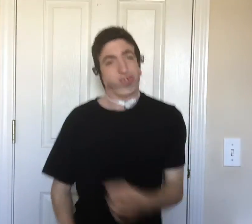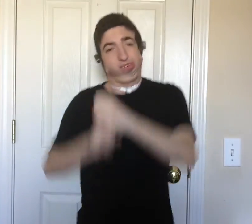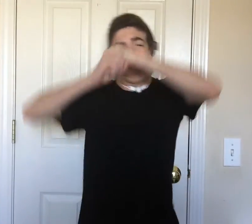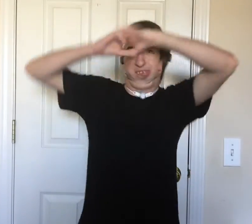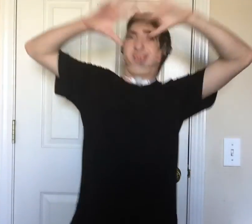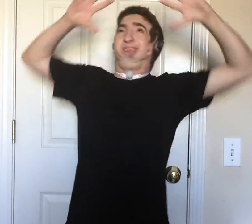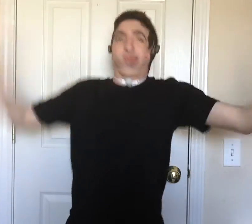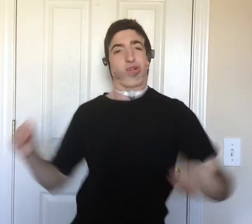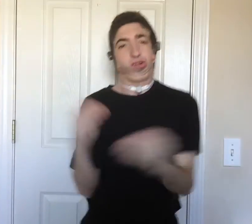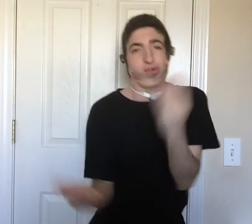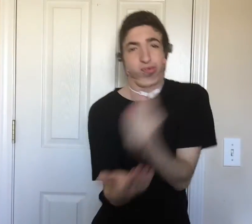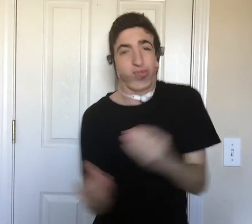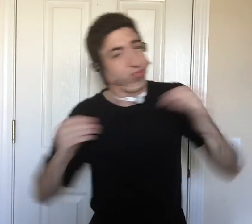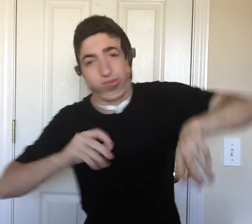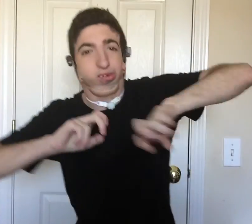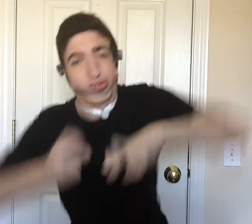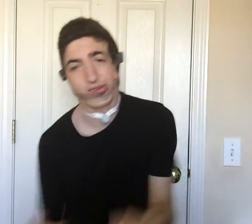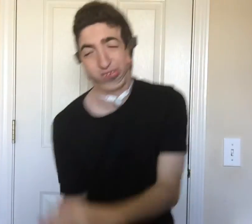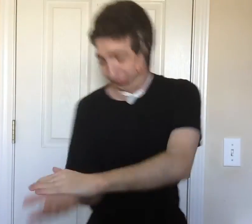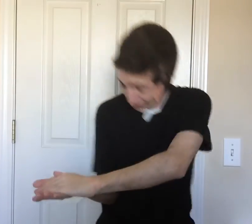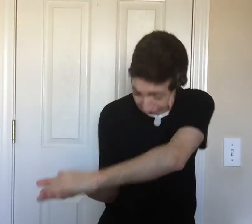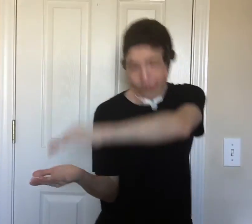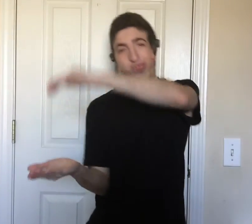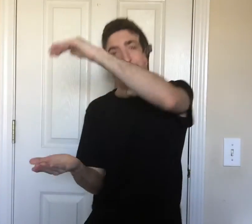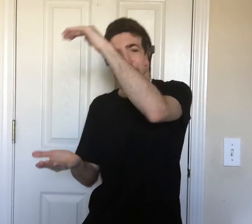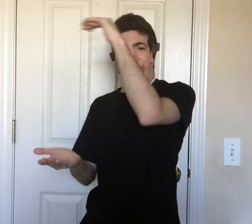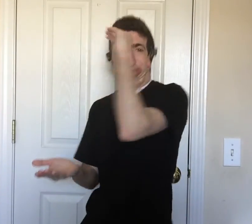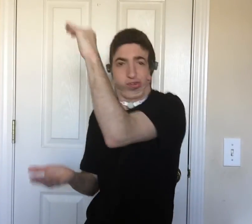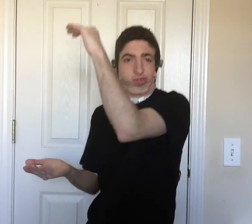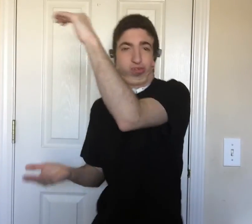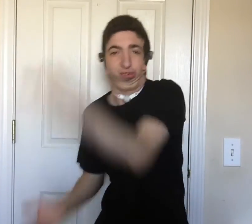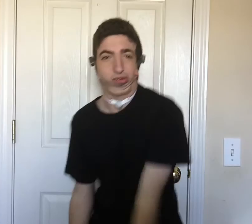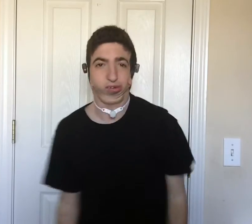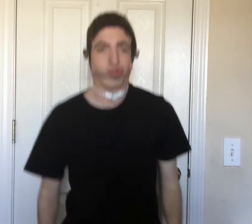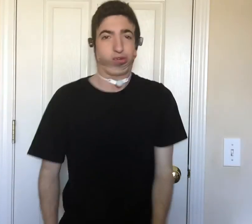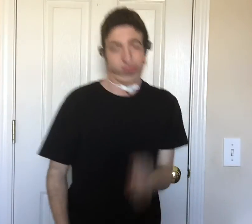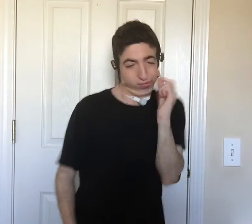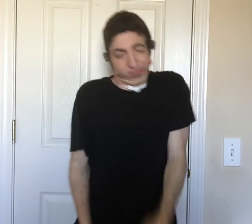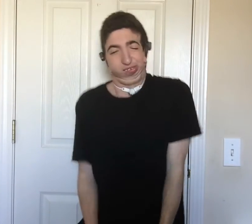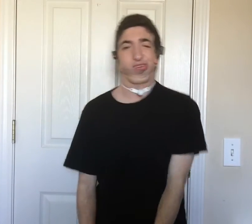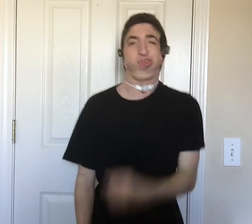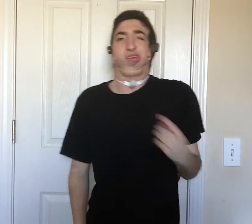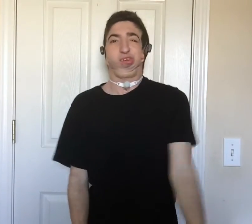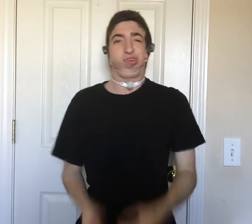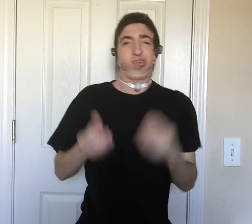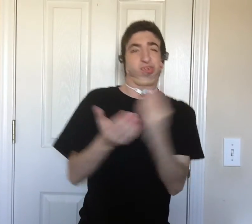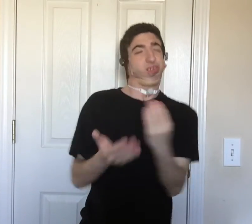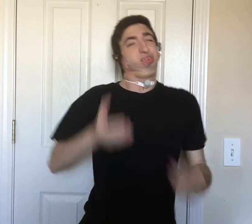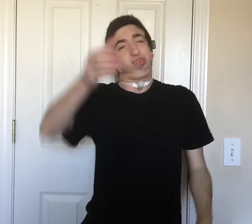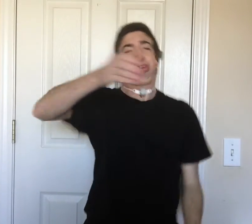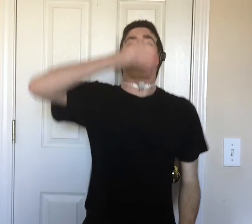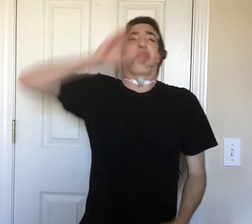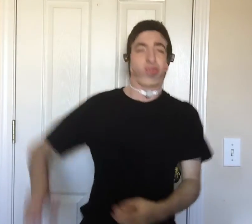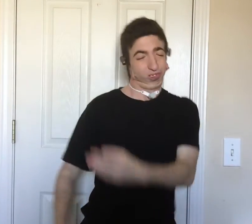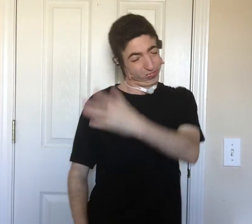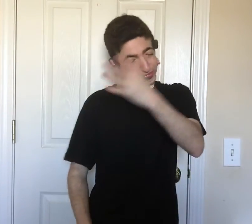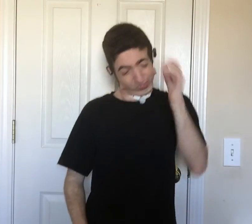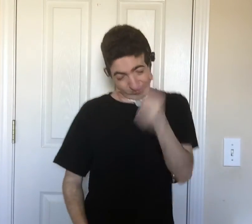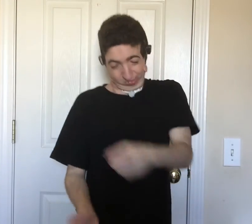was a dream. More money, more problems. When I get it, I'm a pile it up. Now I'm dope. Want the bread? We get so, so fresh. How we flow. Everybody get this